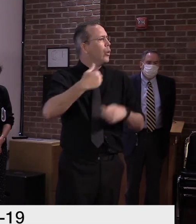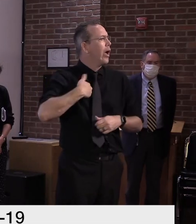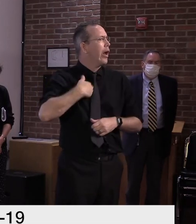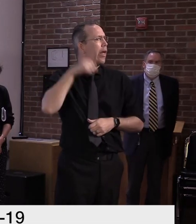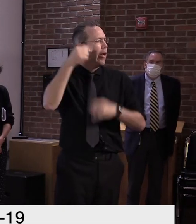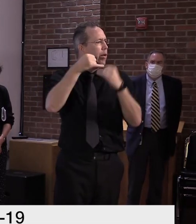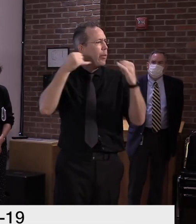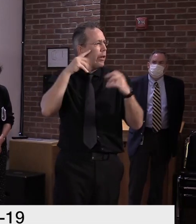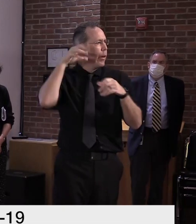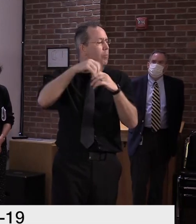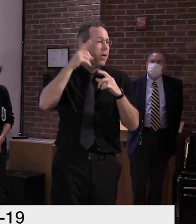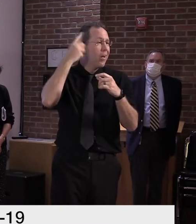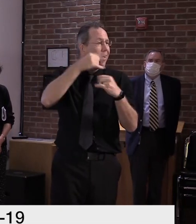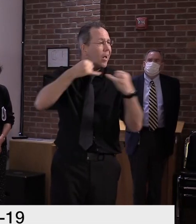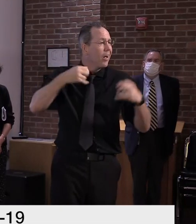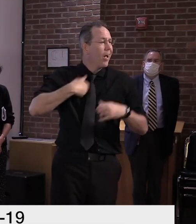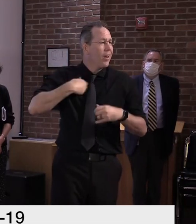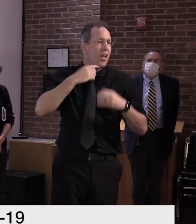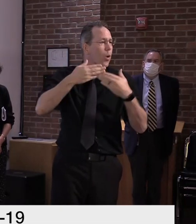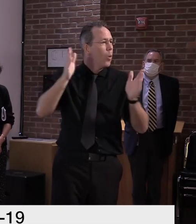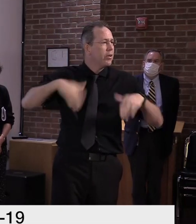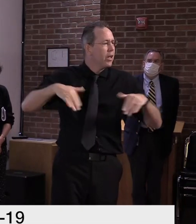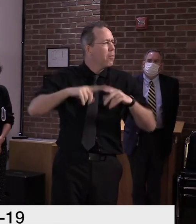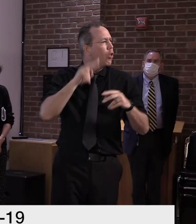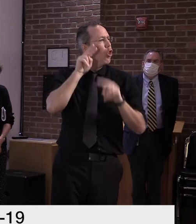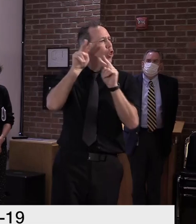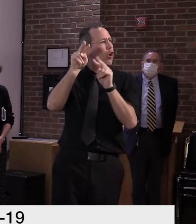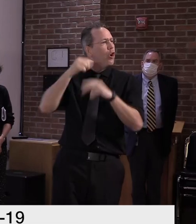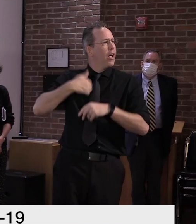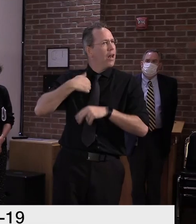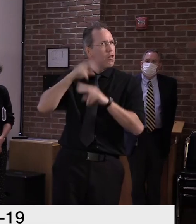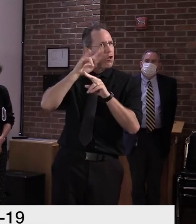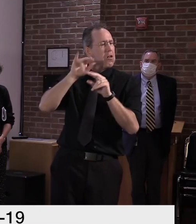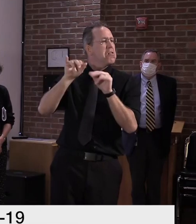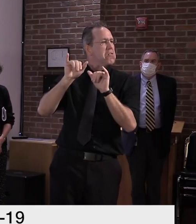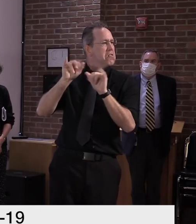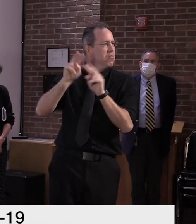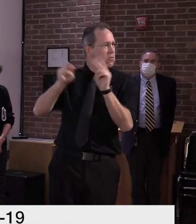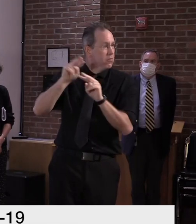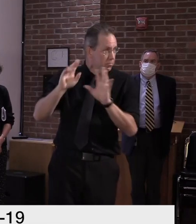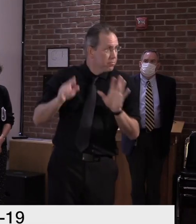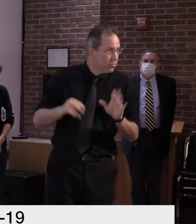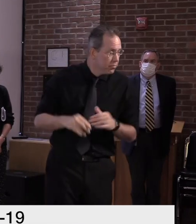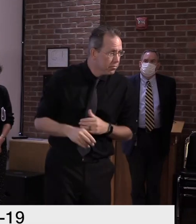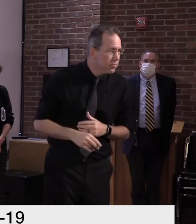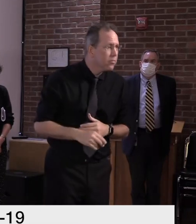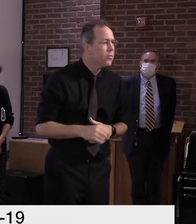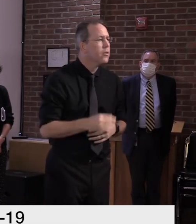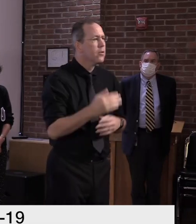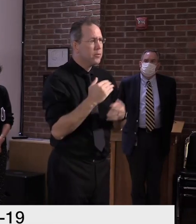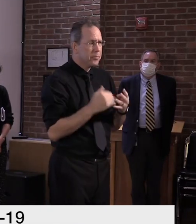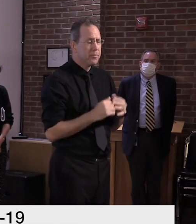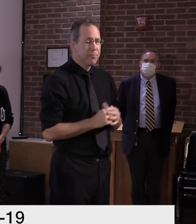is open so that they can be measured by the same standard we're applying here in the Northeast.